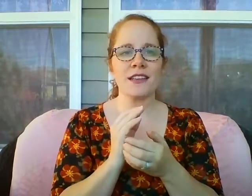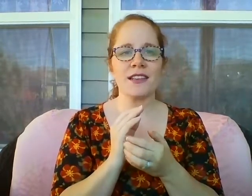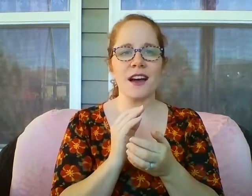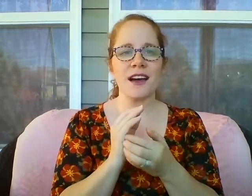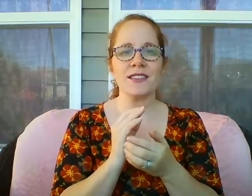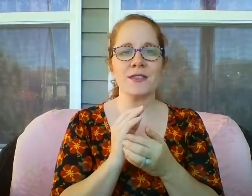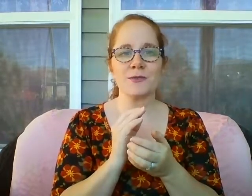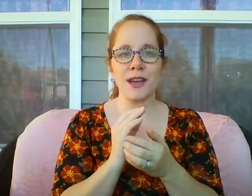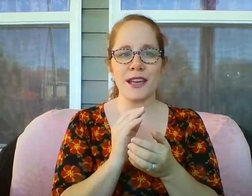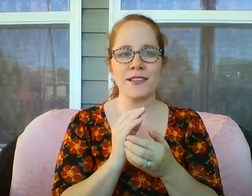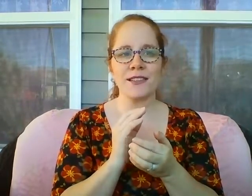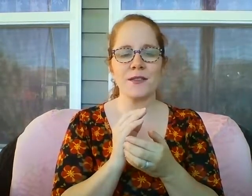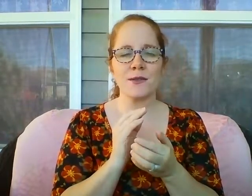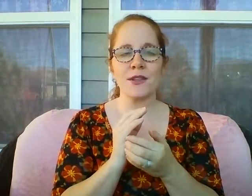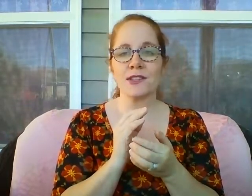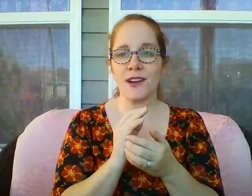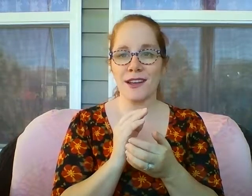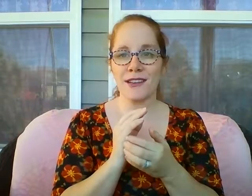God's grace through the trials.